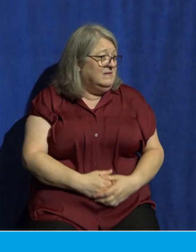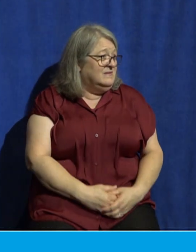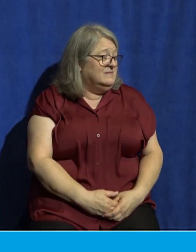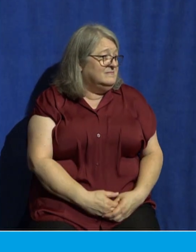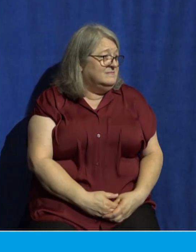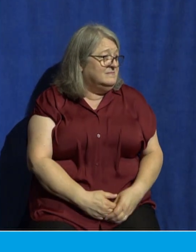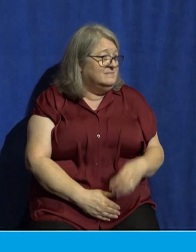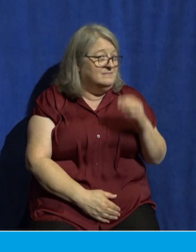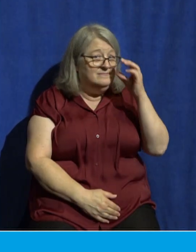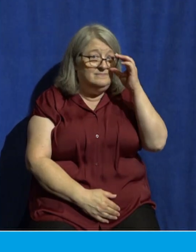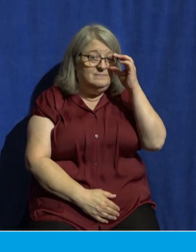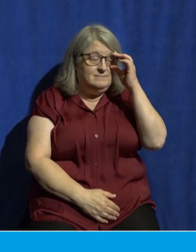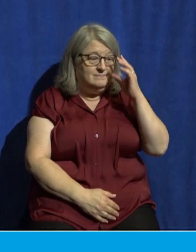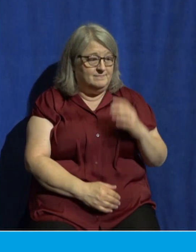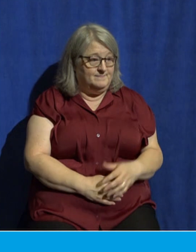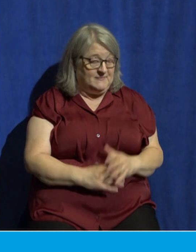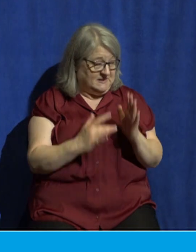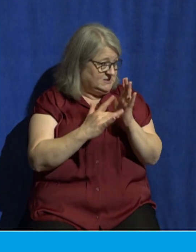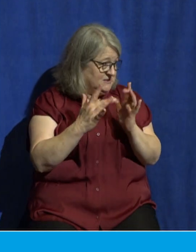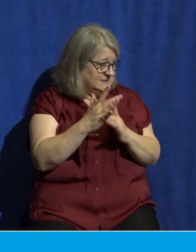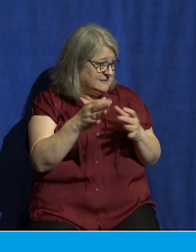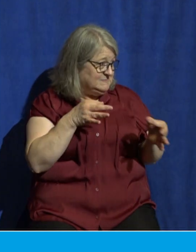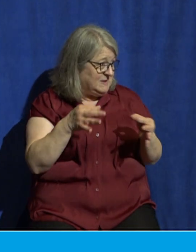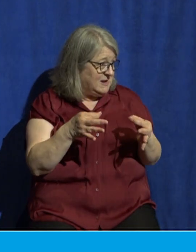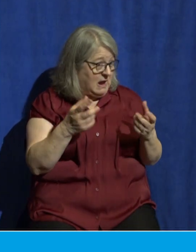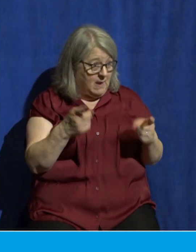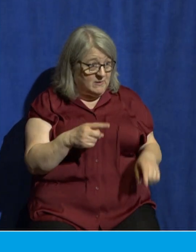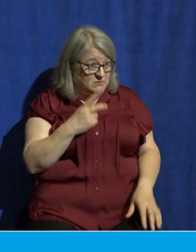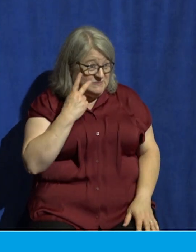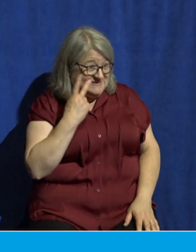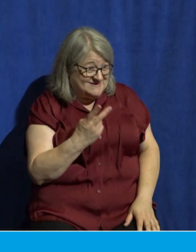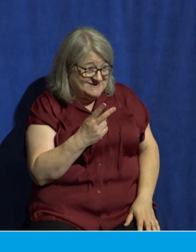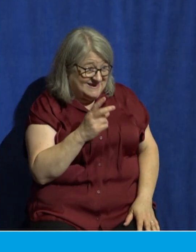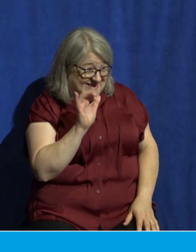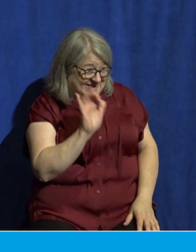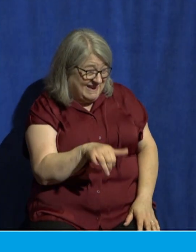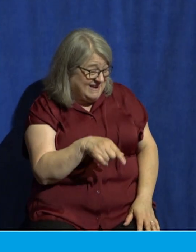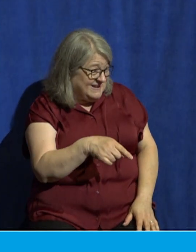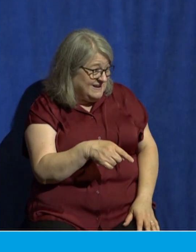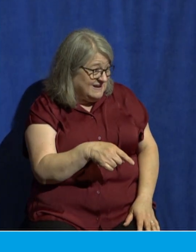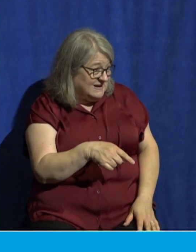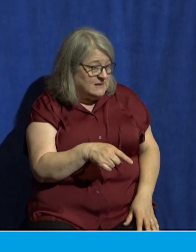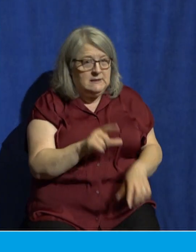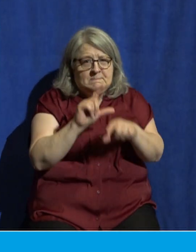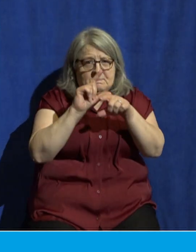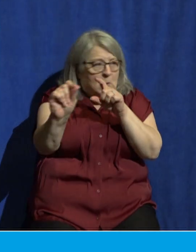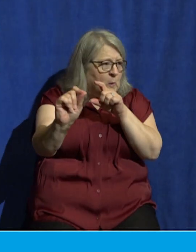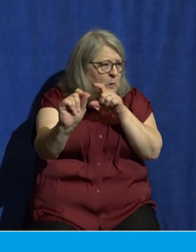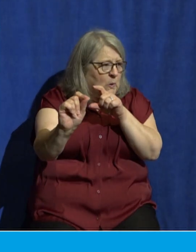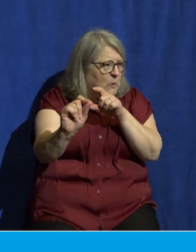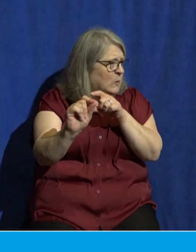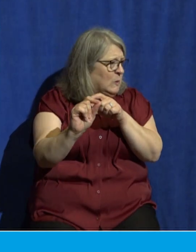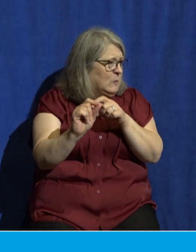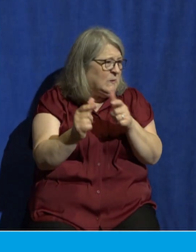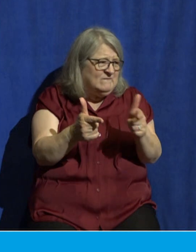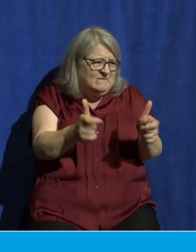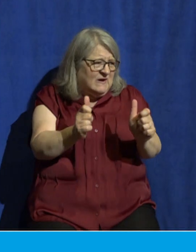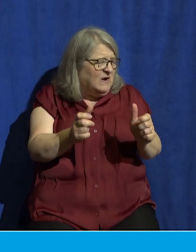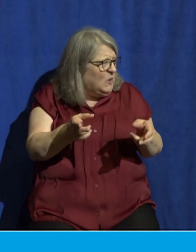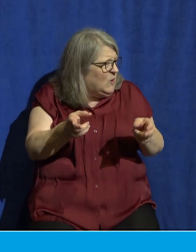that Jesus says, when you see this happen, flee to safety as quickly as you can. In other words, he's